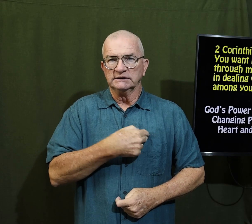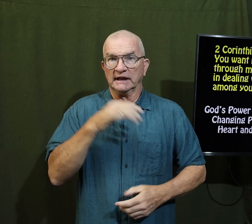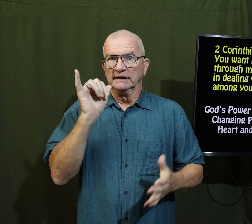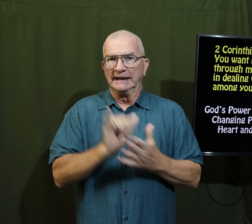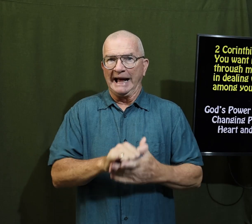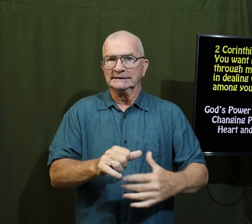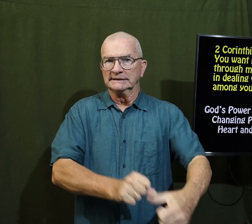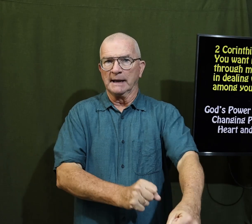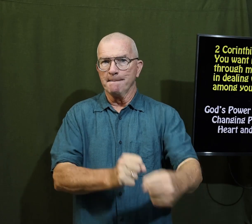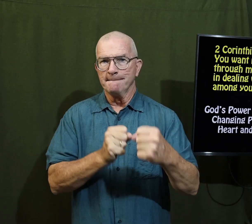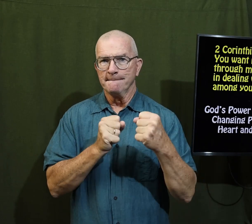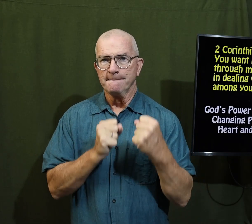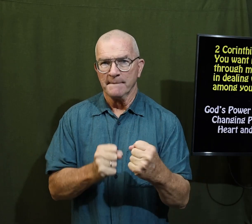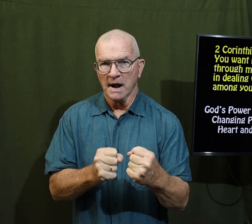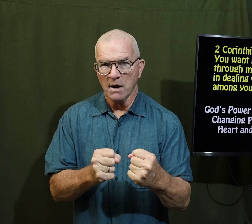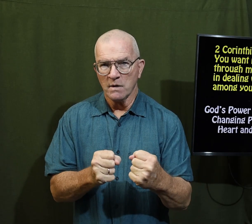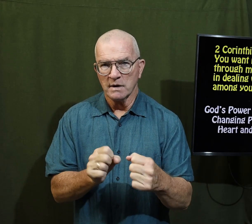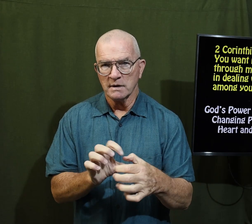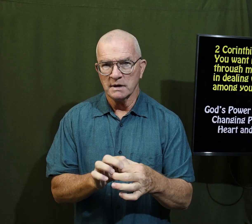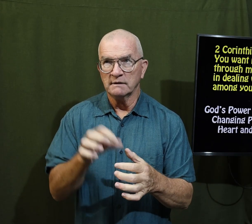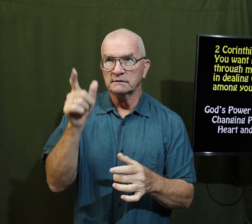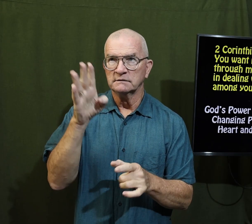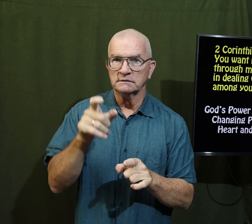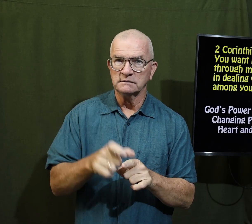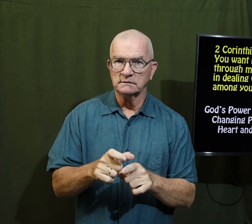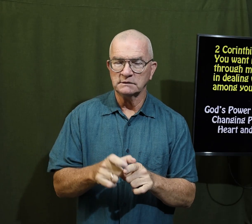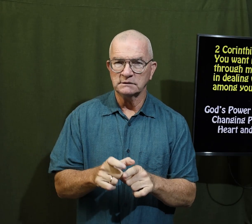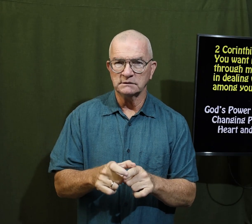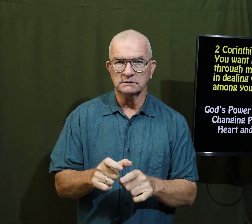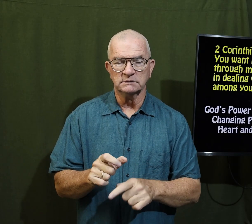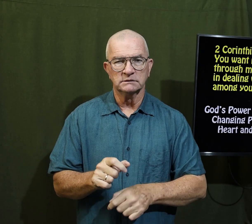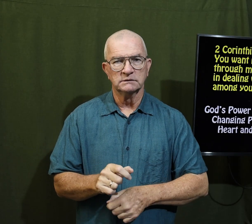will change us that's the power of God's word